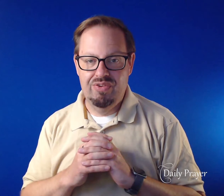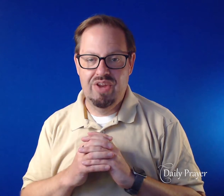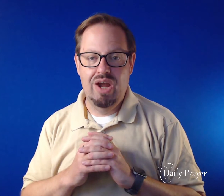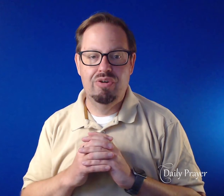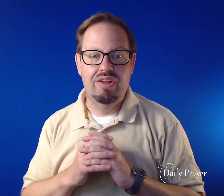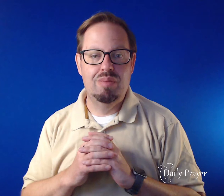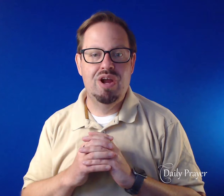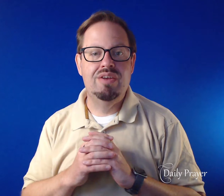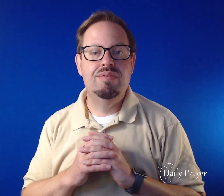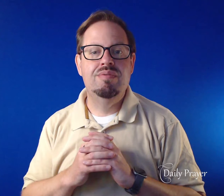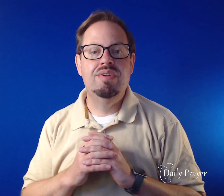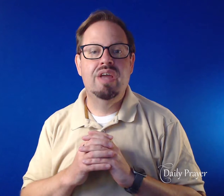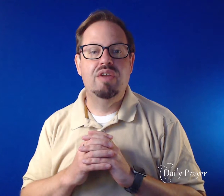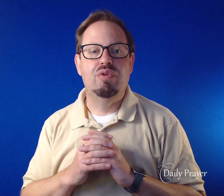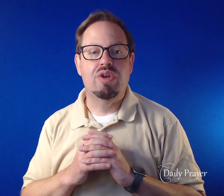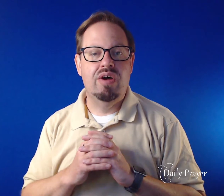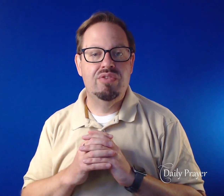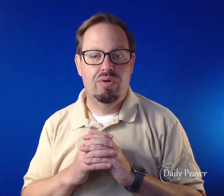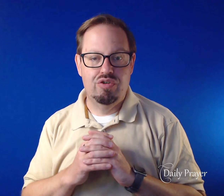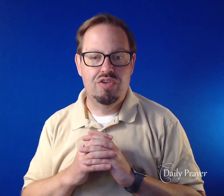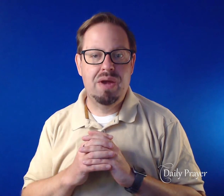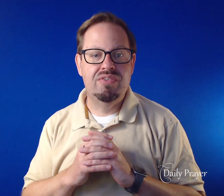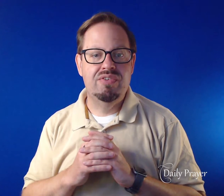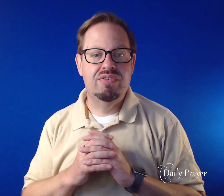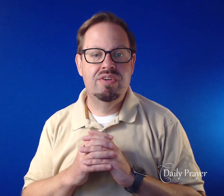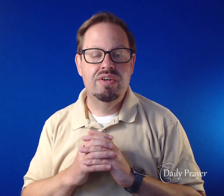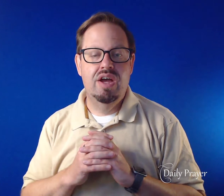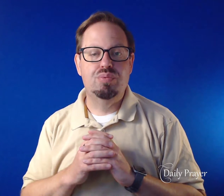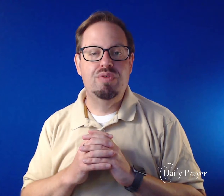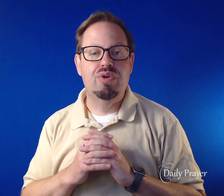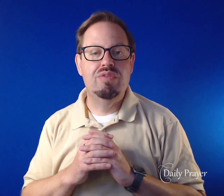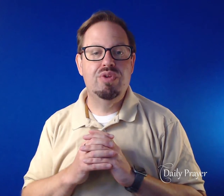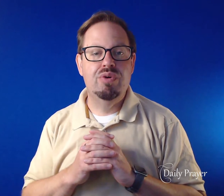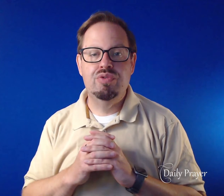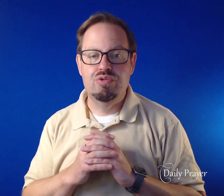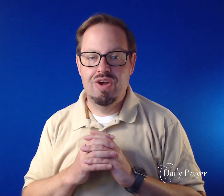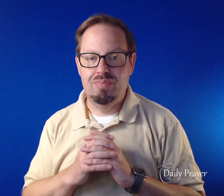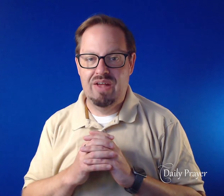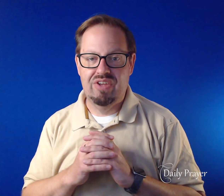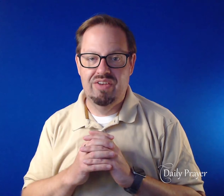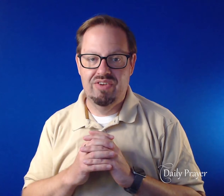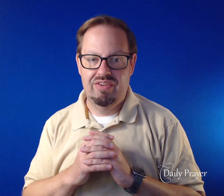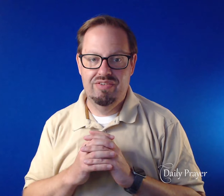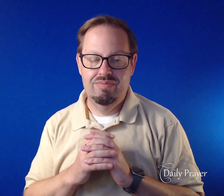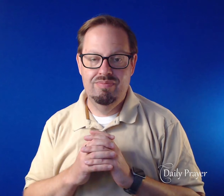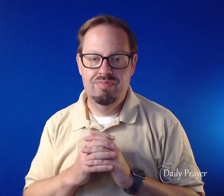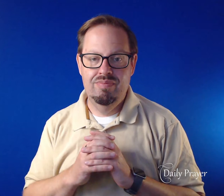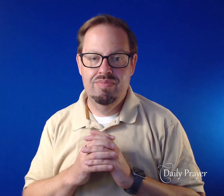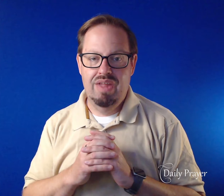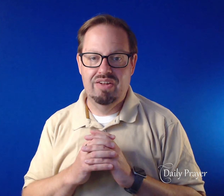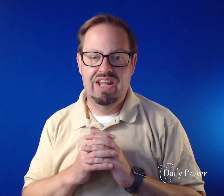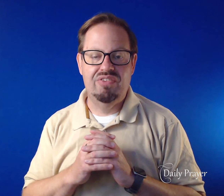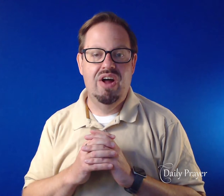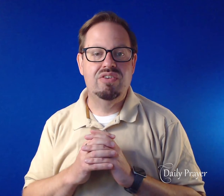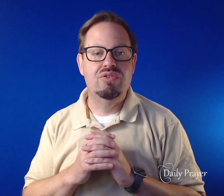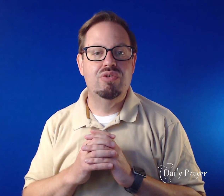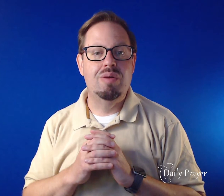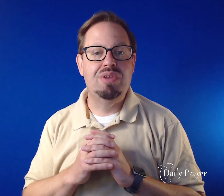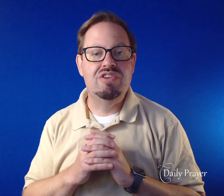this day our daily bread, and forgive us our trespasses, as we forgive those who trespass against us. And lead us not into temptation,